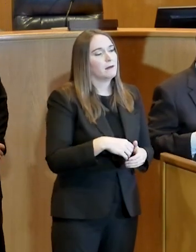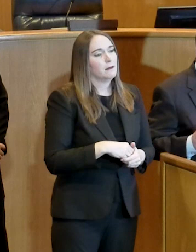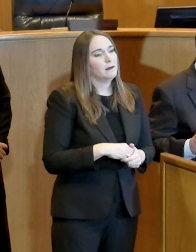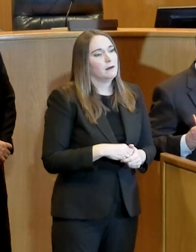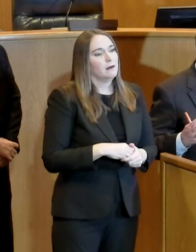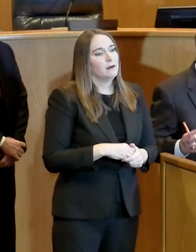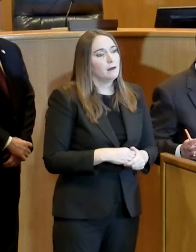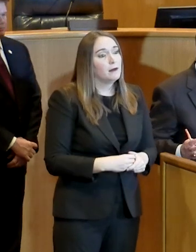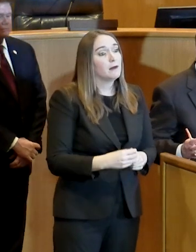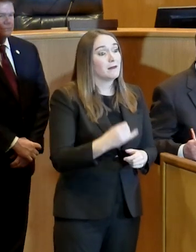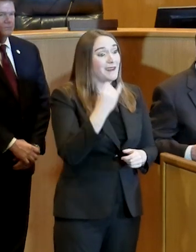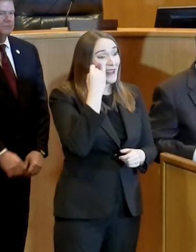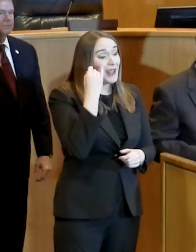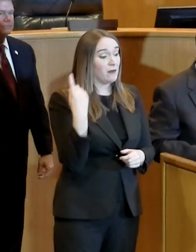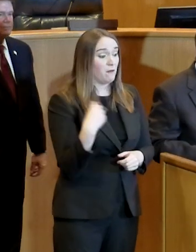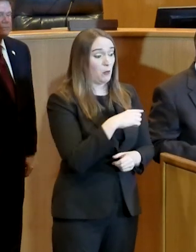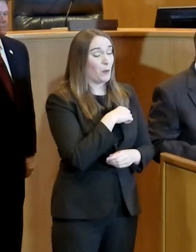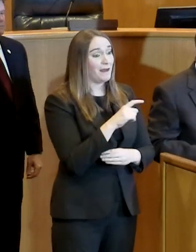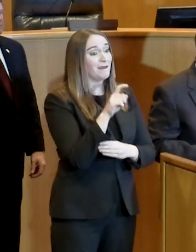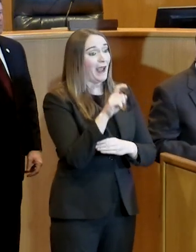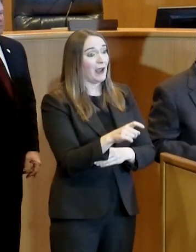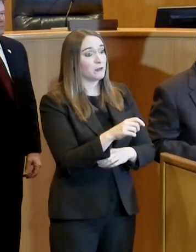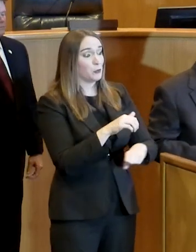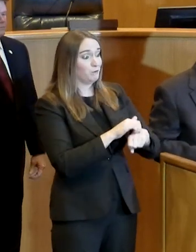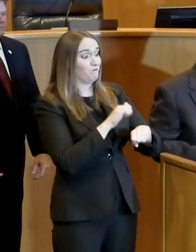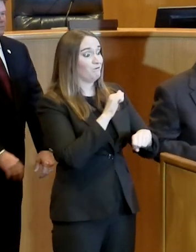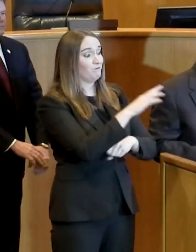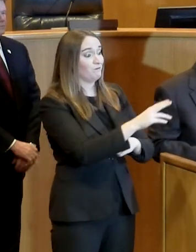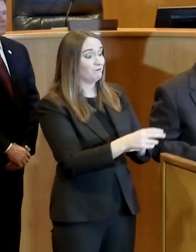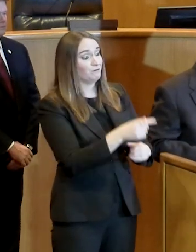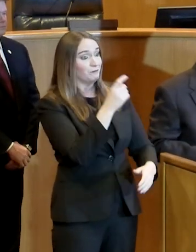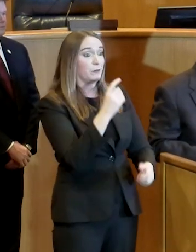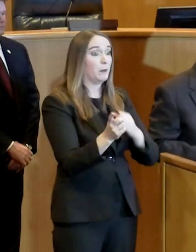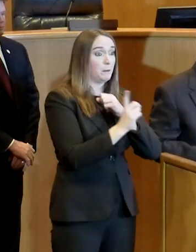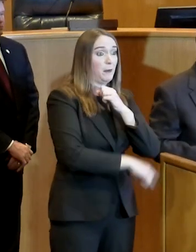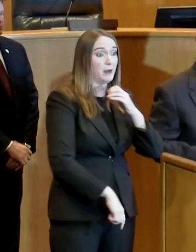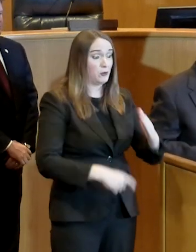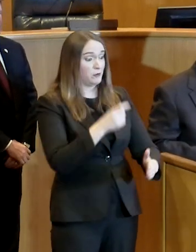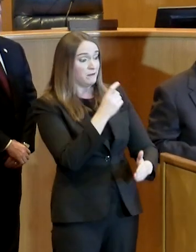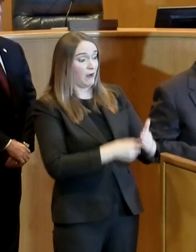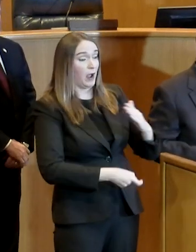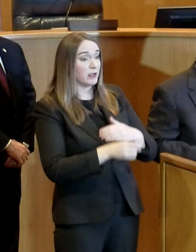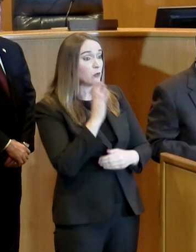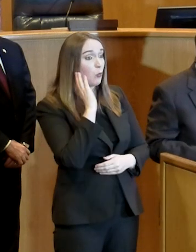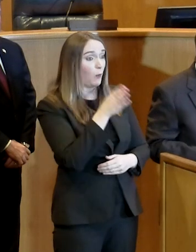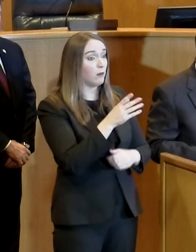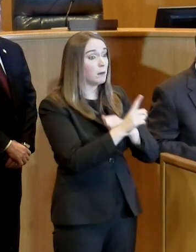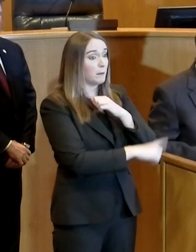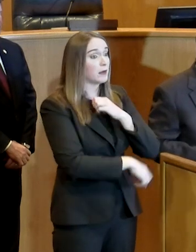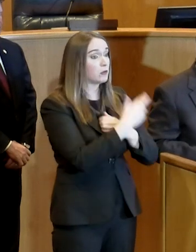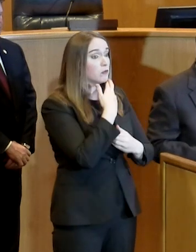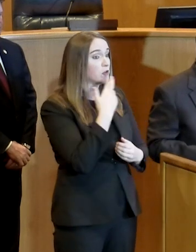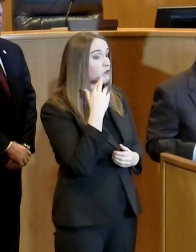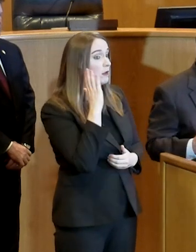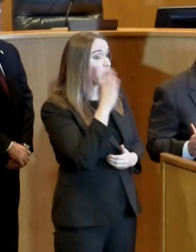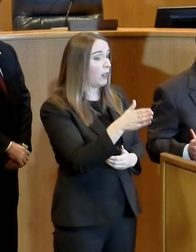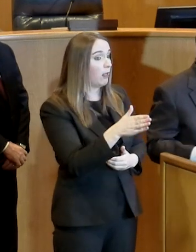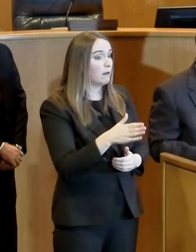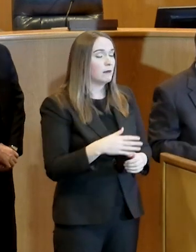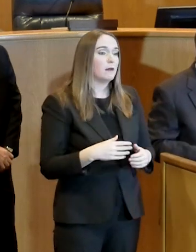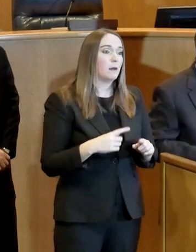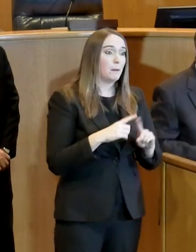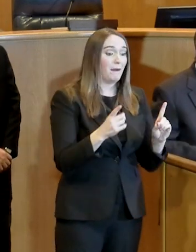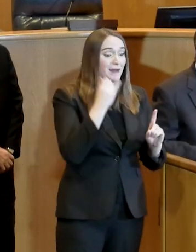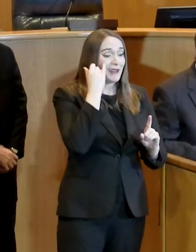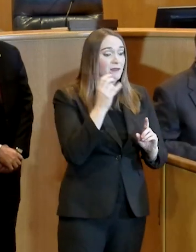basically, fines and things along those lines, we will. Thus far, when we've asked folks to do it, they've done it. If we find that there's folks that are